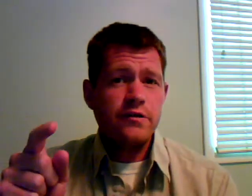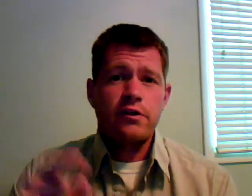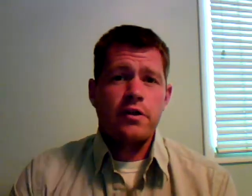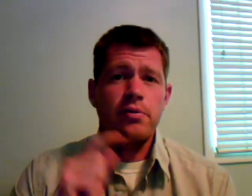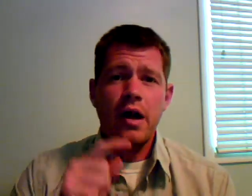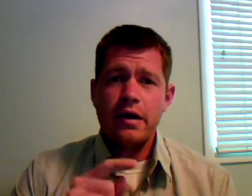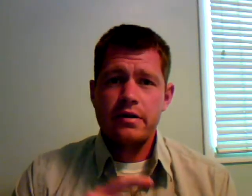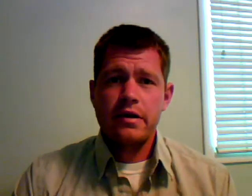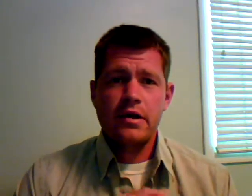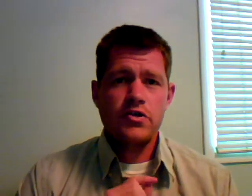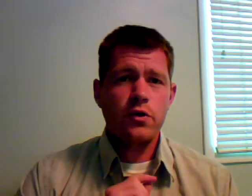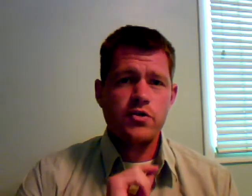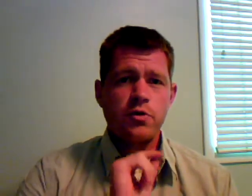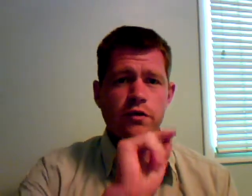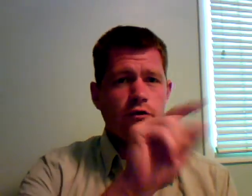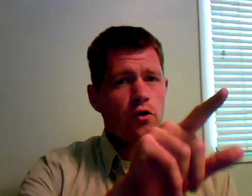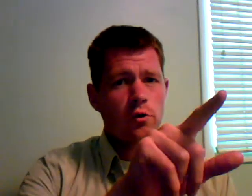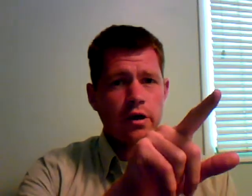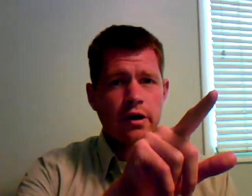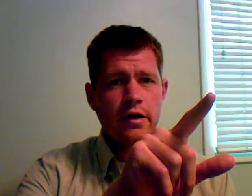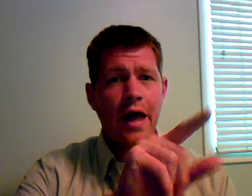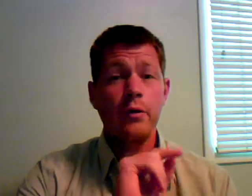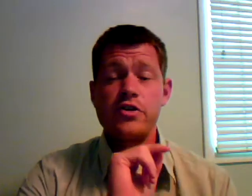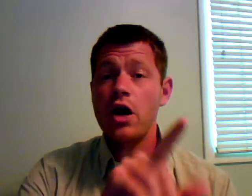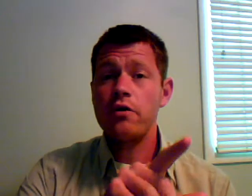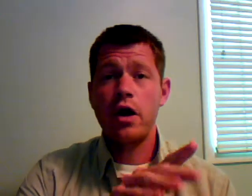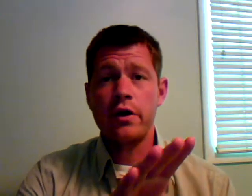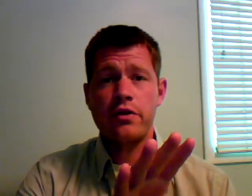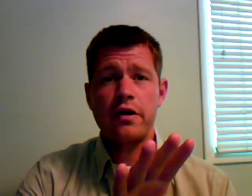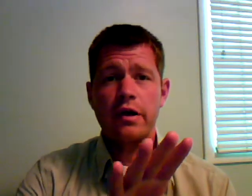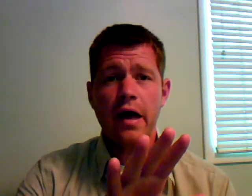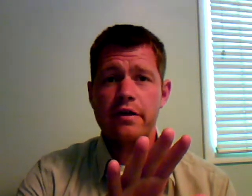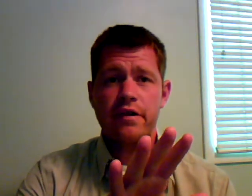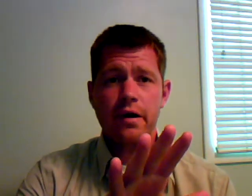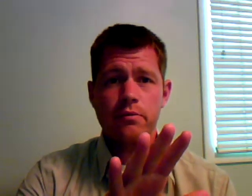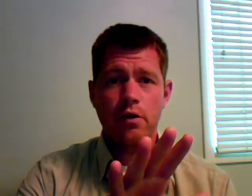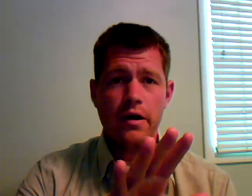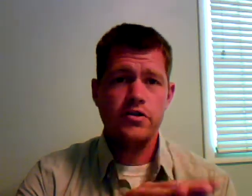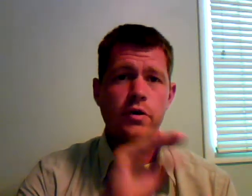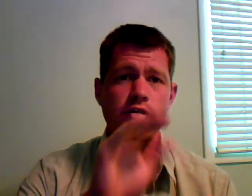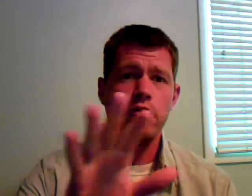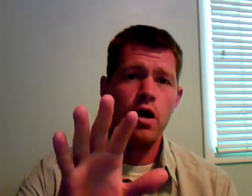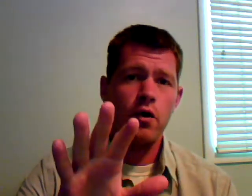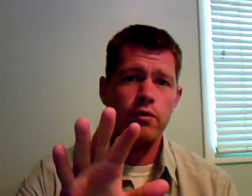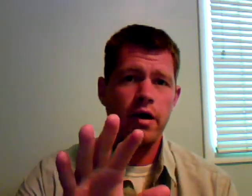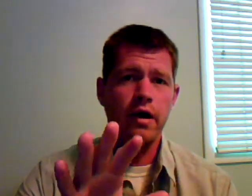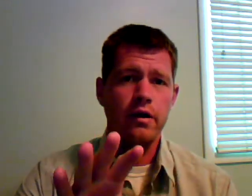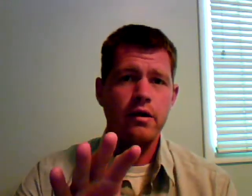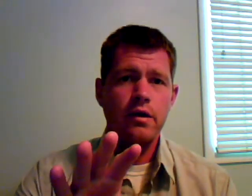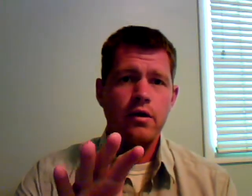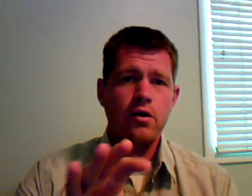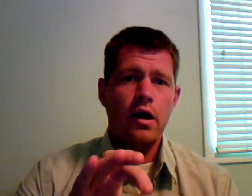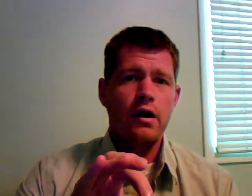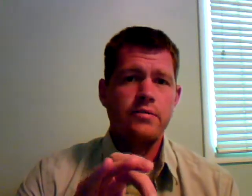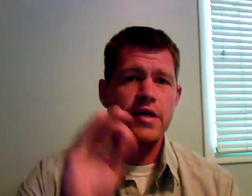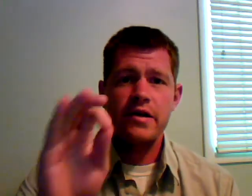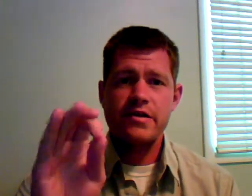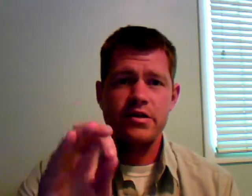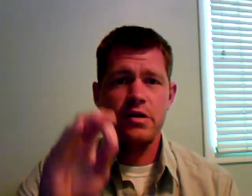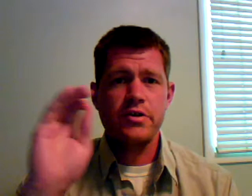differently. The plot is always moving forward. And we don't know anything ahead of time, right? So we don't know that Tessie is going to